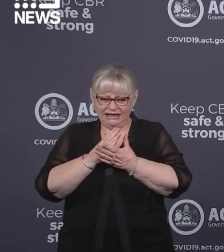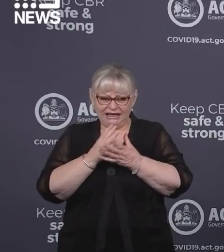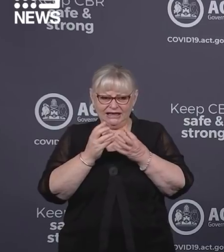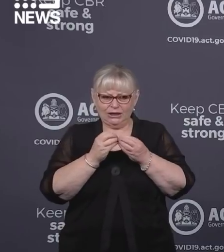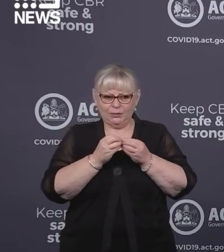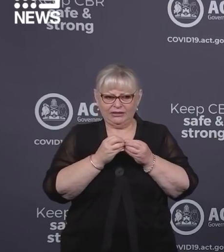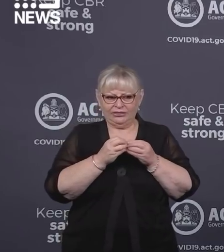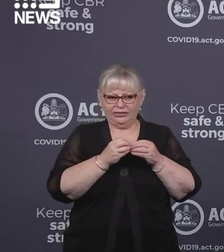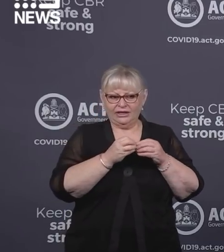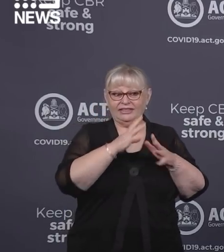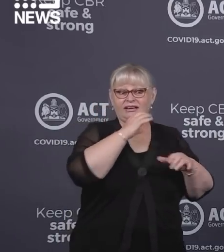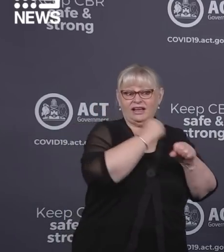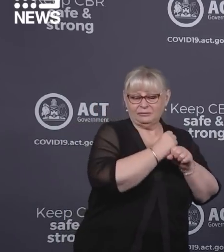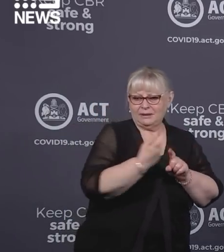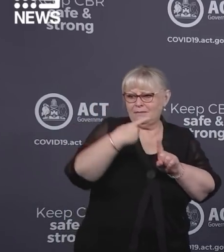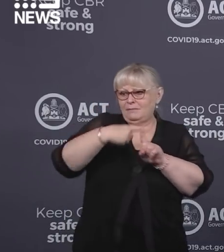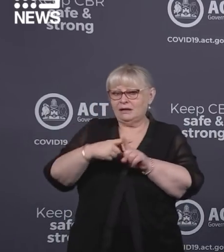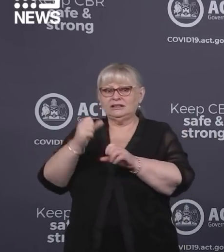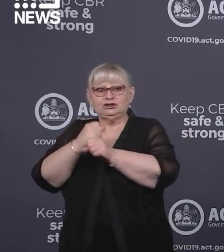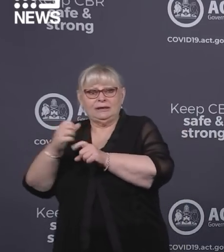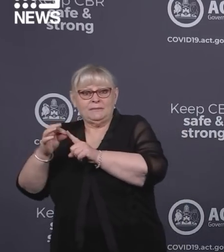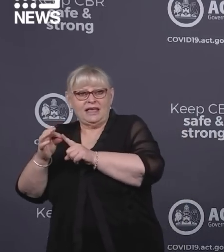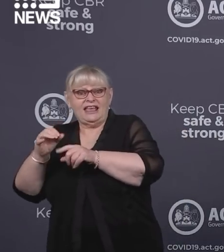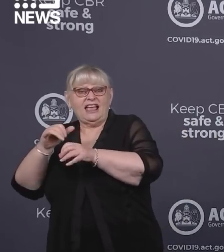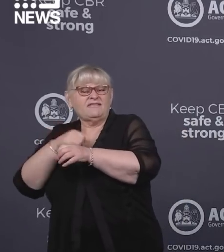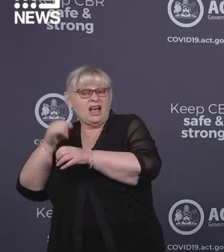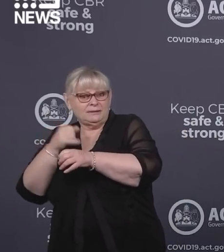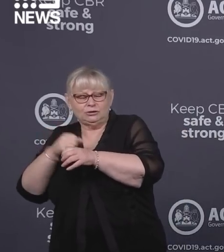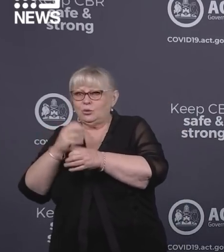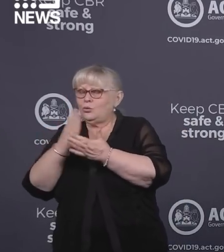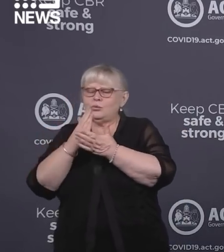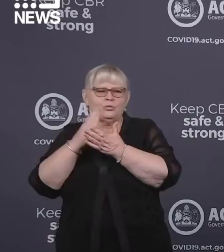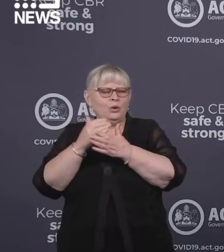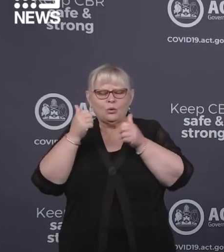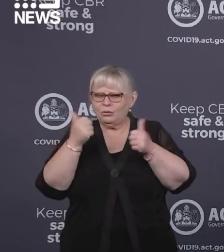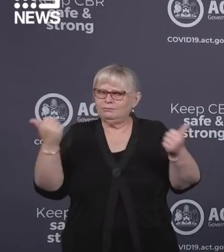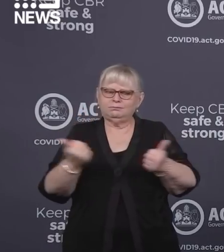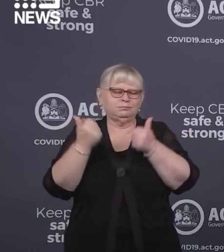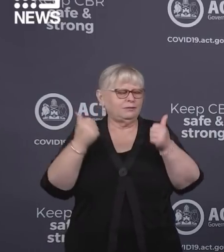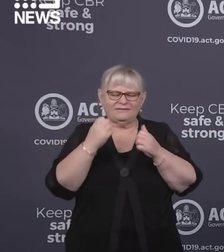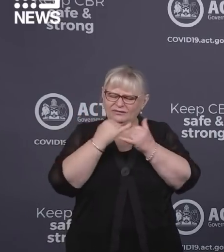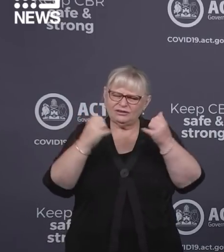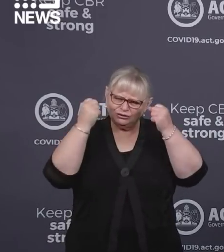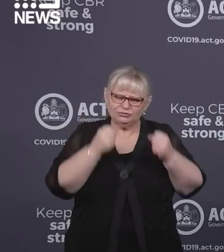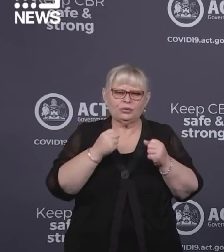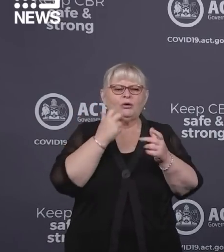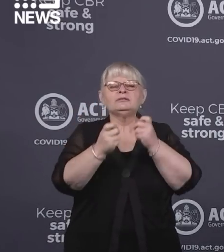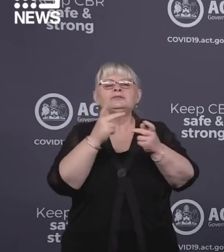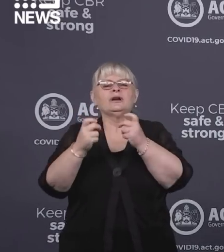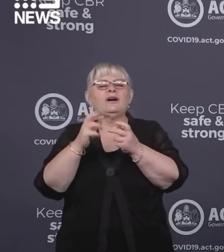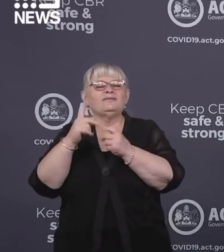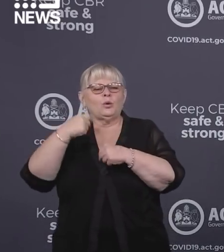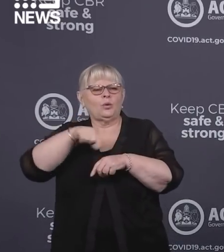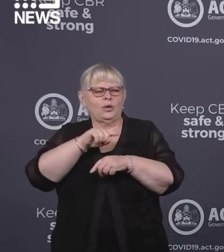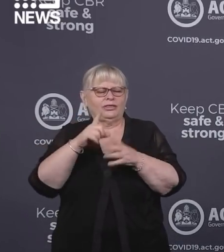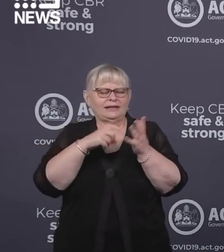great work of our GPs and pharmacists are seeing a very strong vaccination program for the ACT. So we